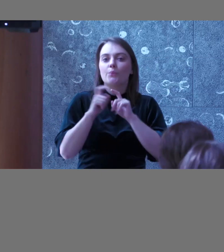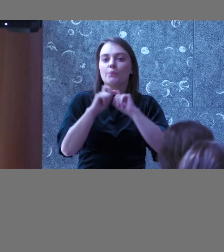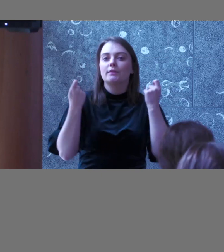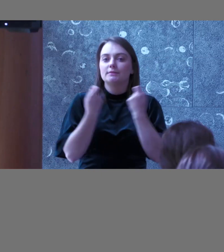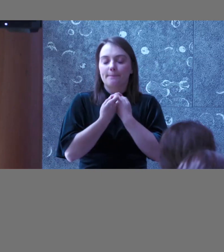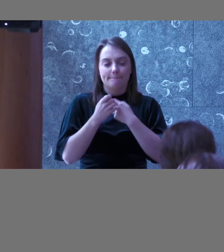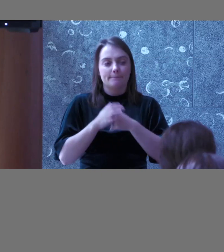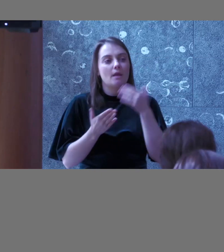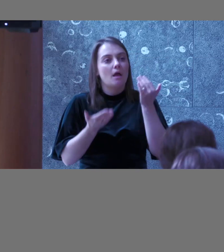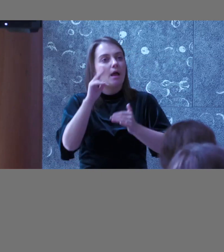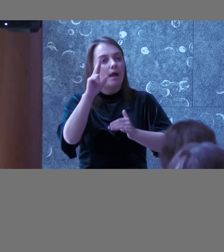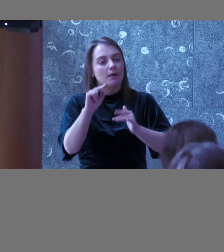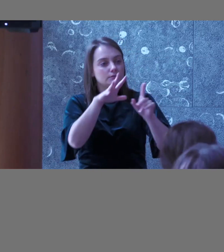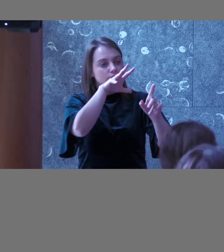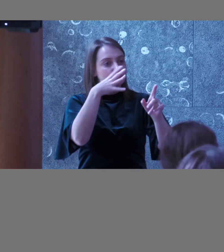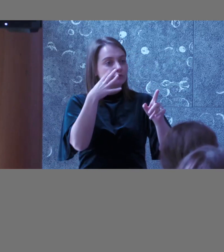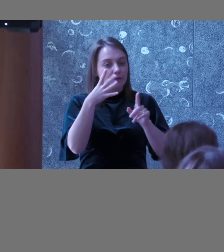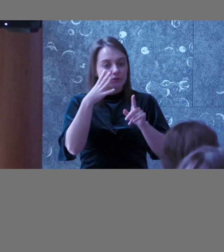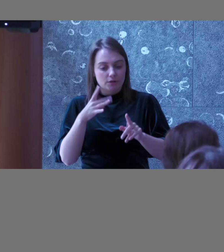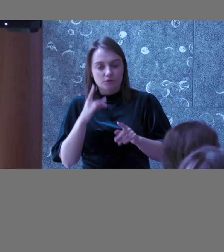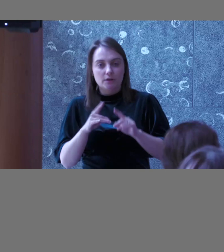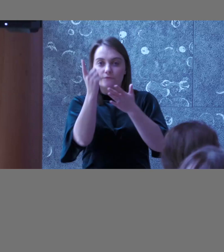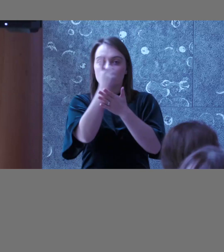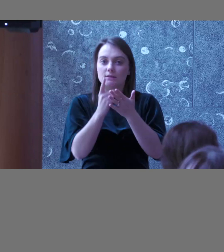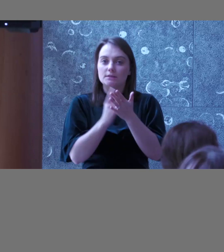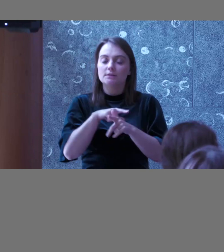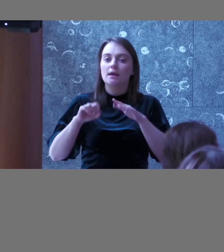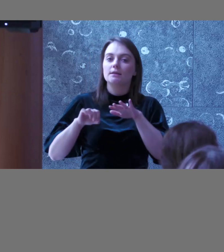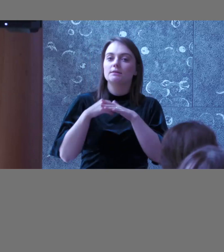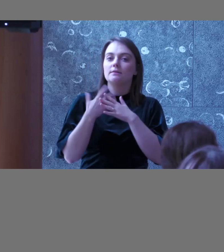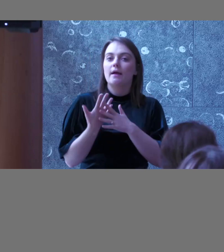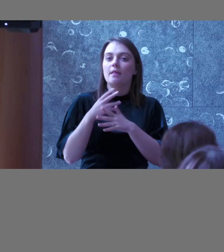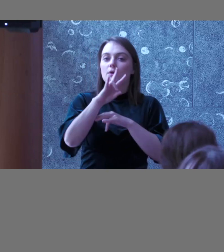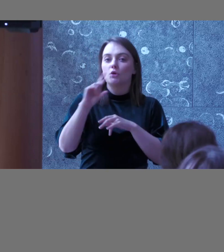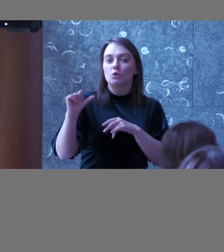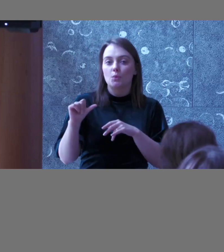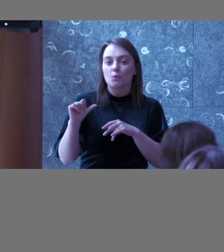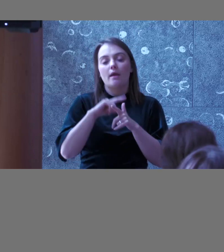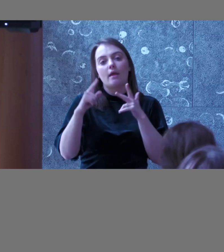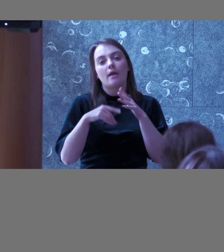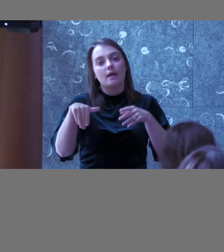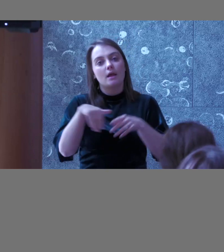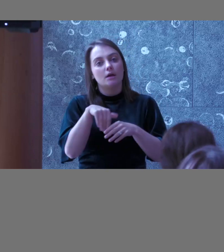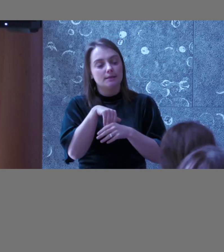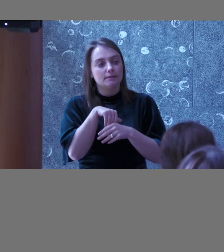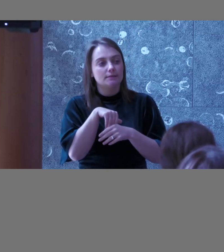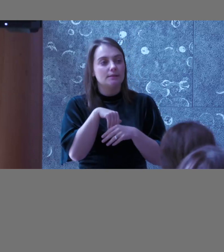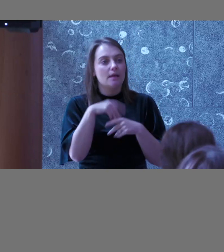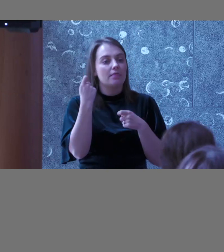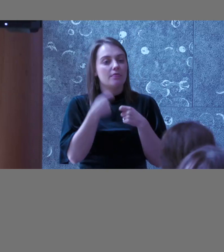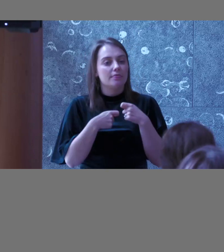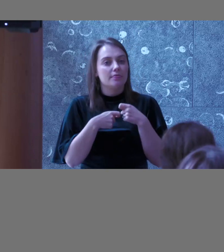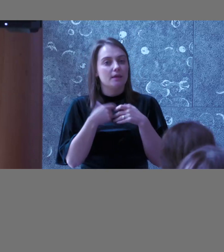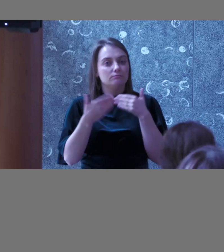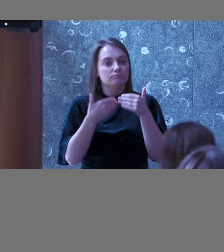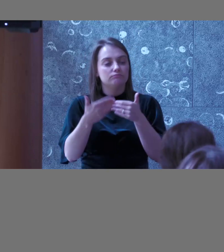you know a certain amount of checks that design development QA content and then by the time it comes to a